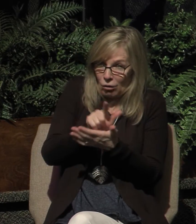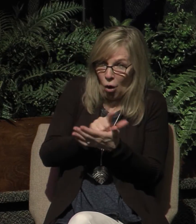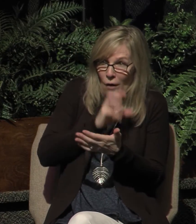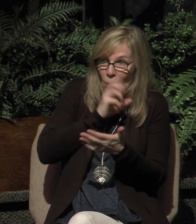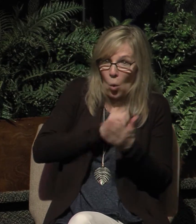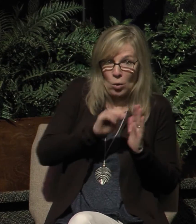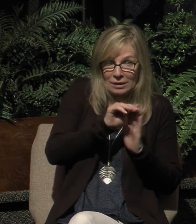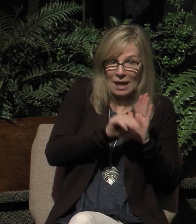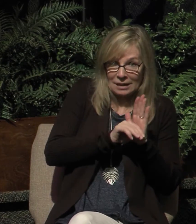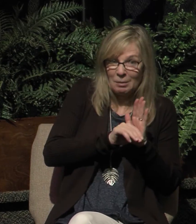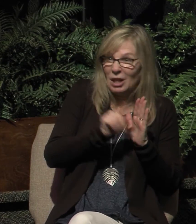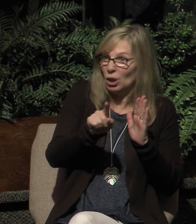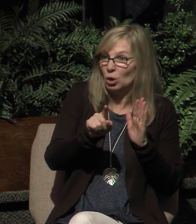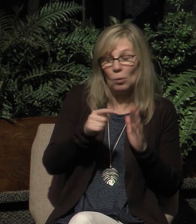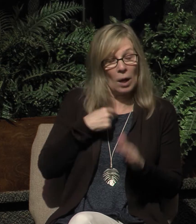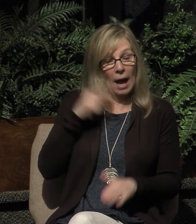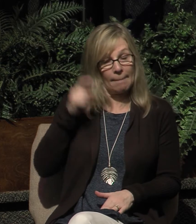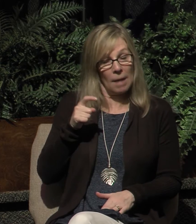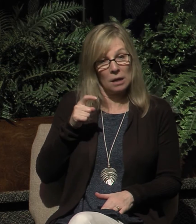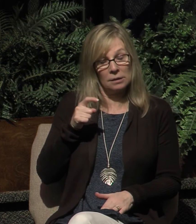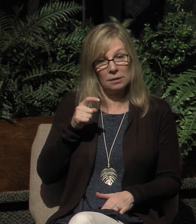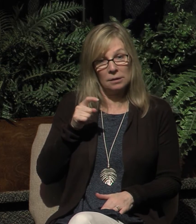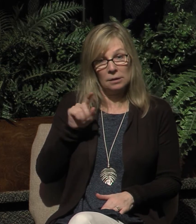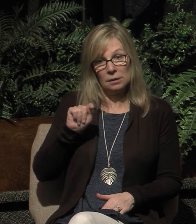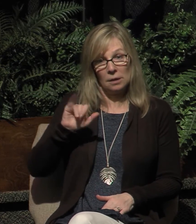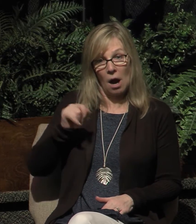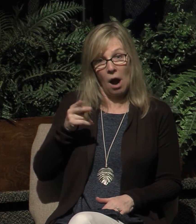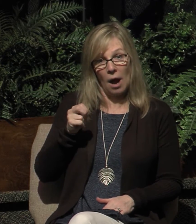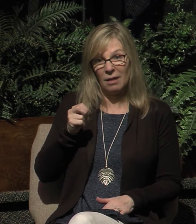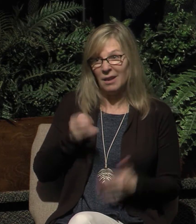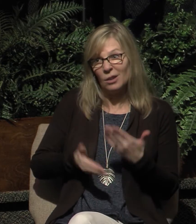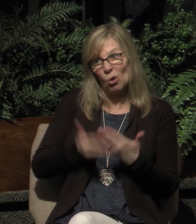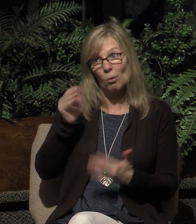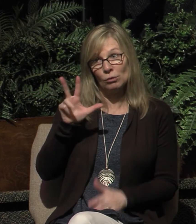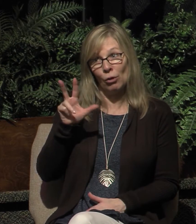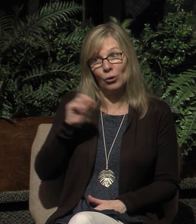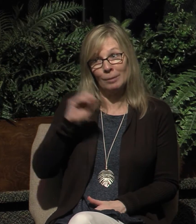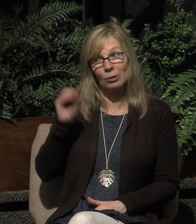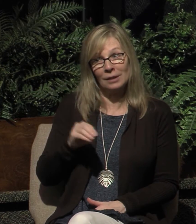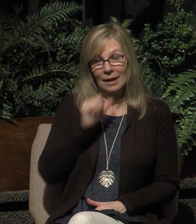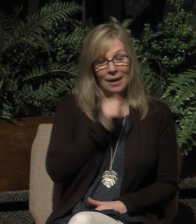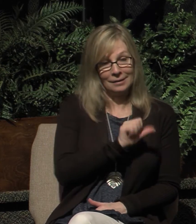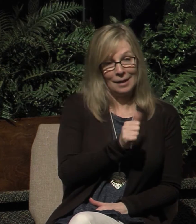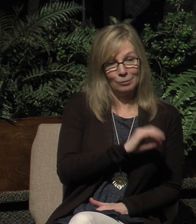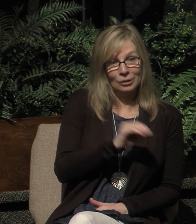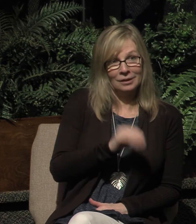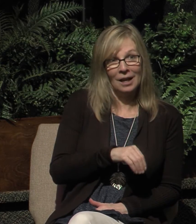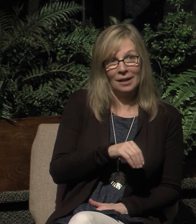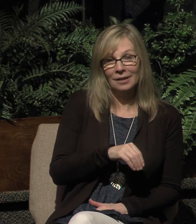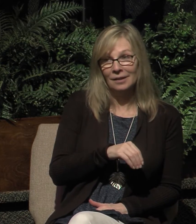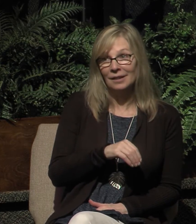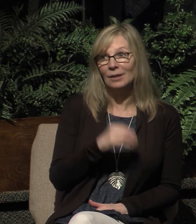Old Testament and you insist I must tithe, it's closer to 30% than 10%. There were three tithes.